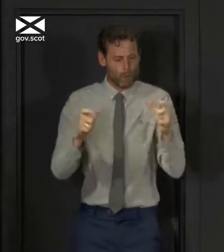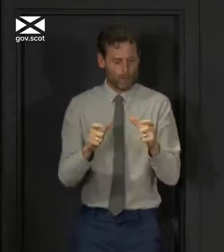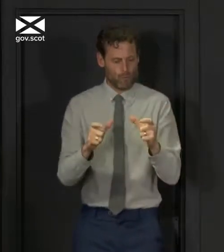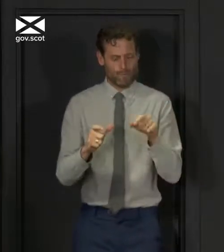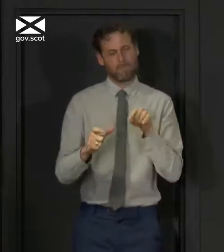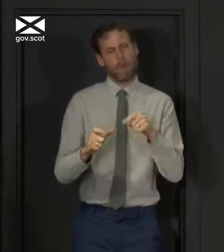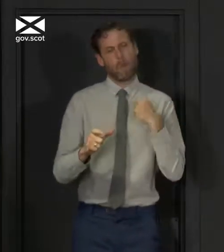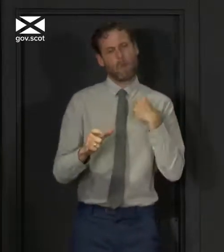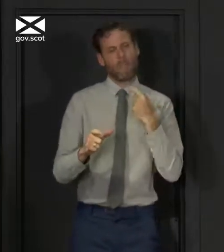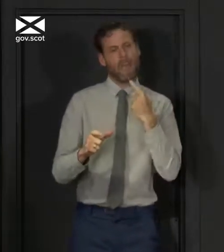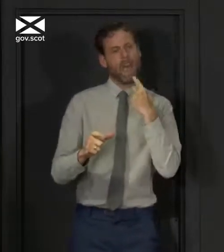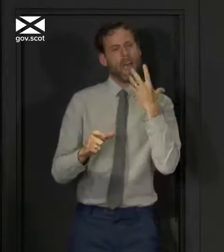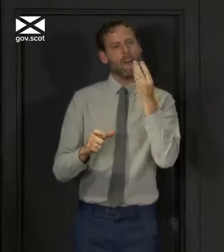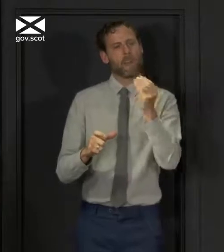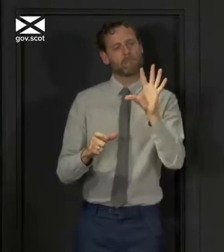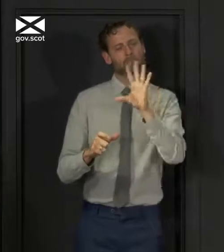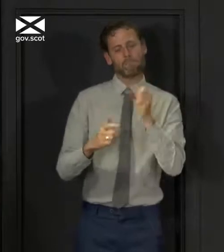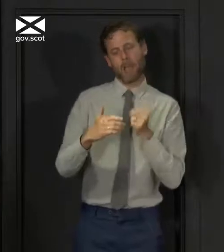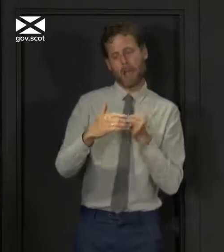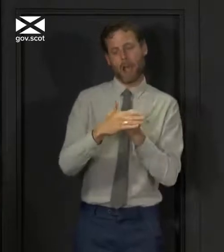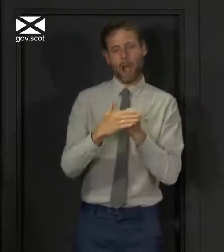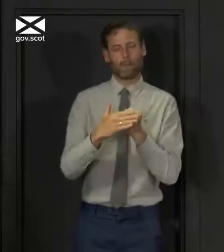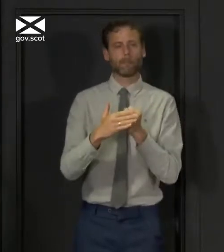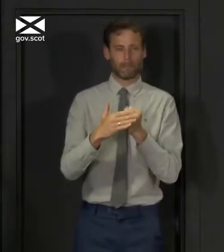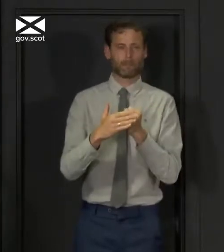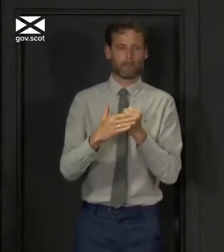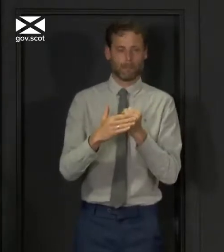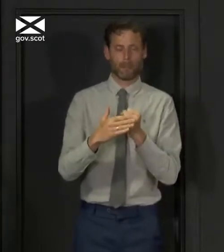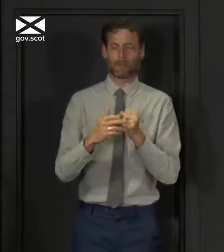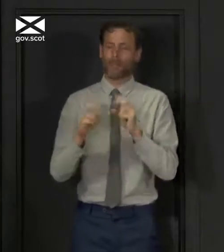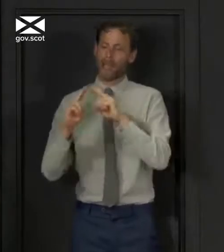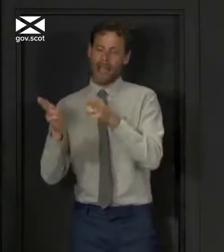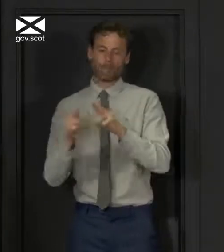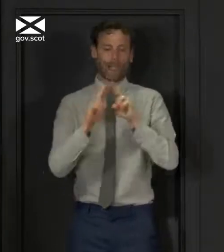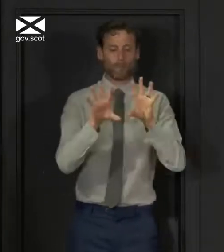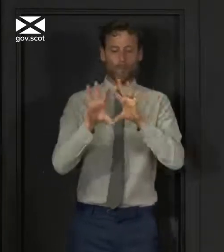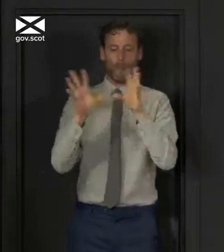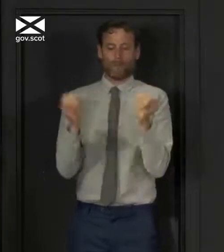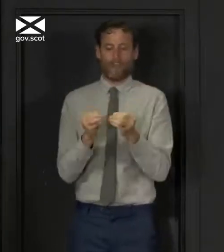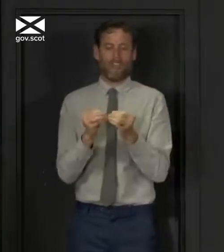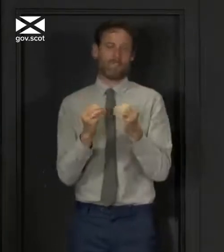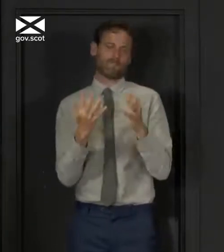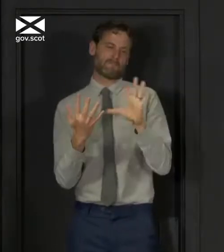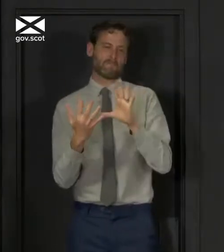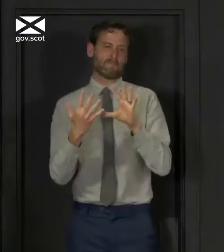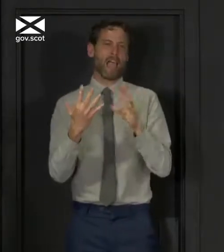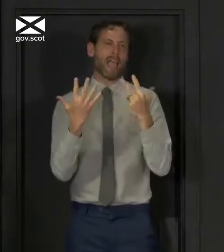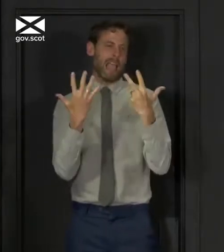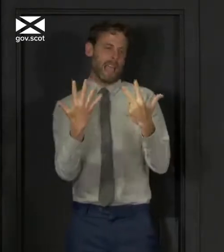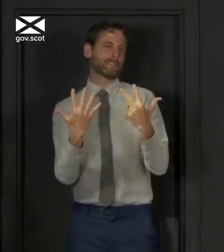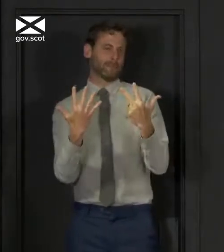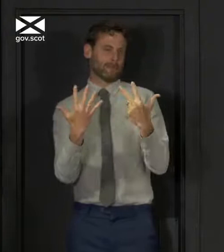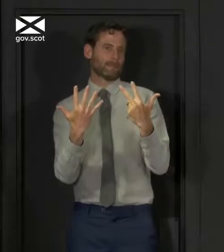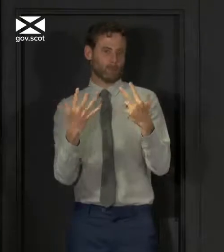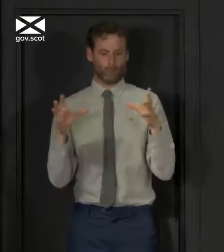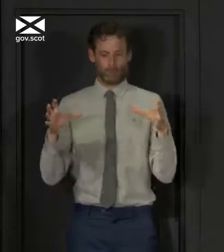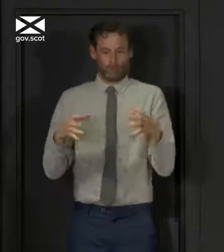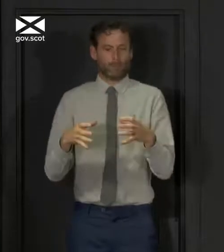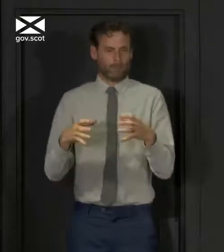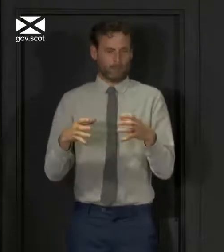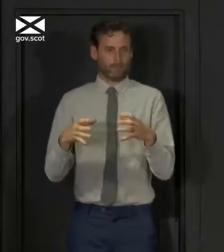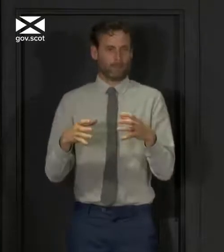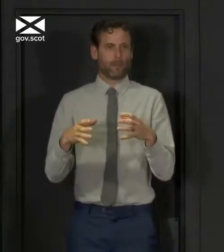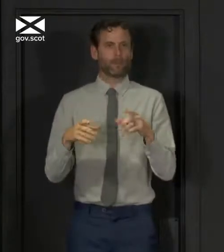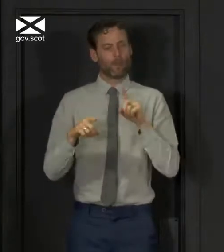on that, we're asking that the total number of people between the two households meeting up should be a maximum of eight. Please